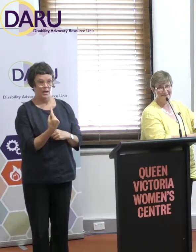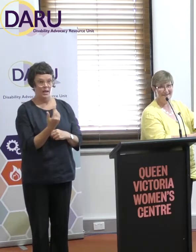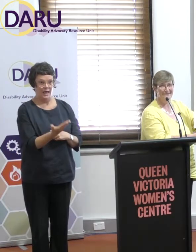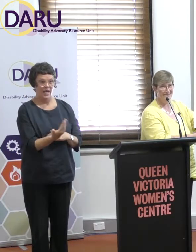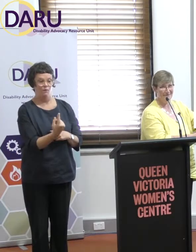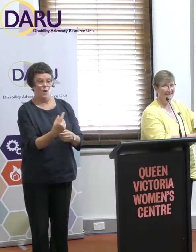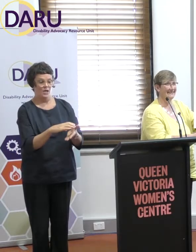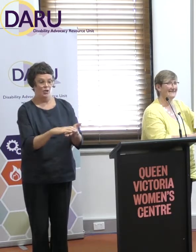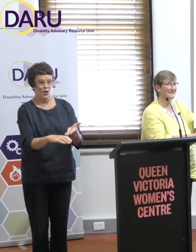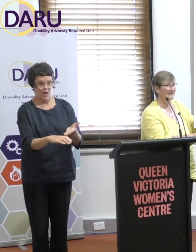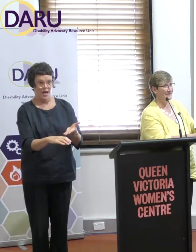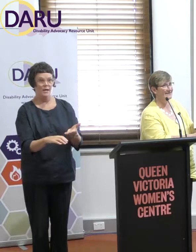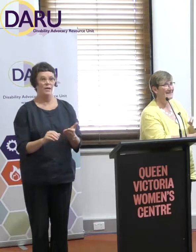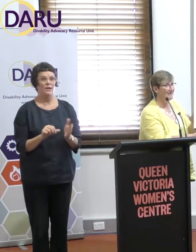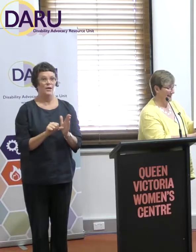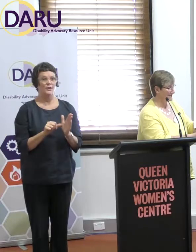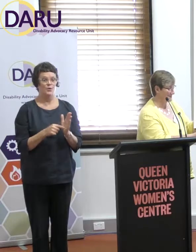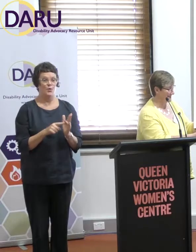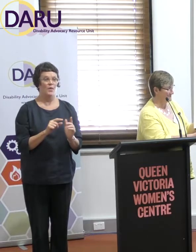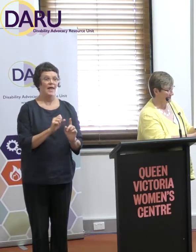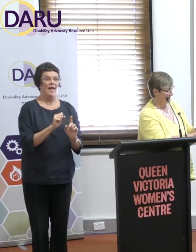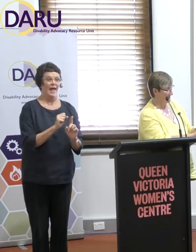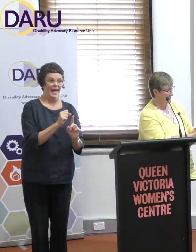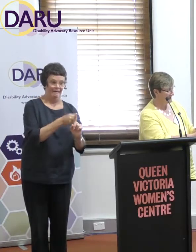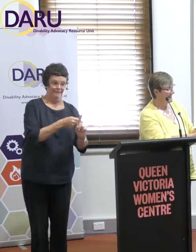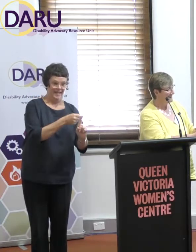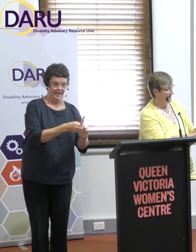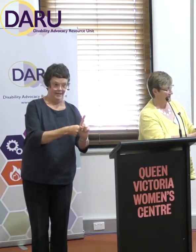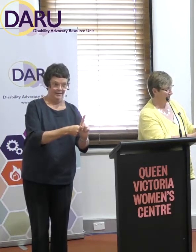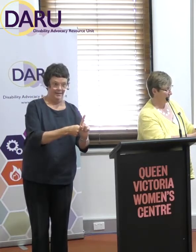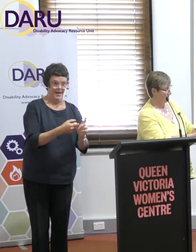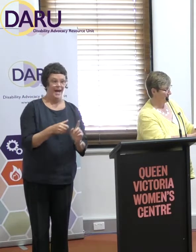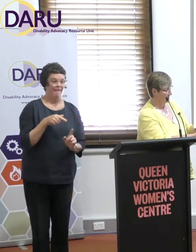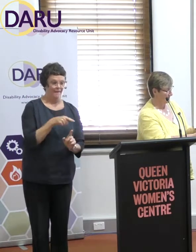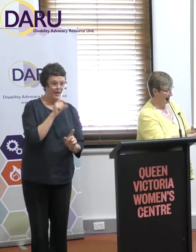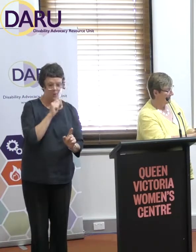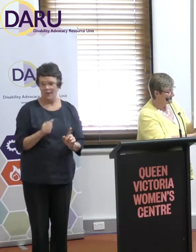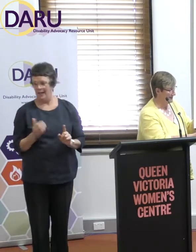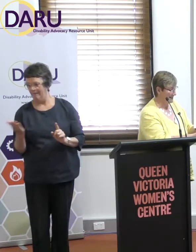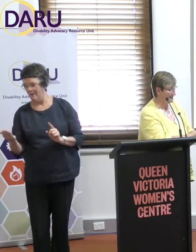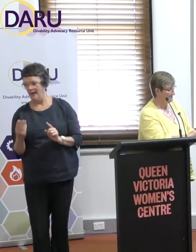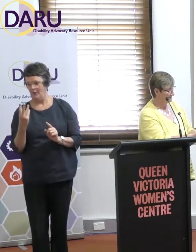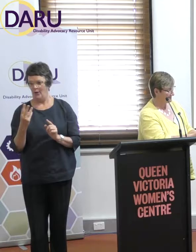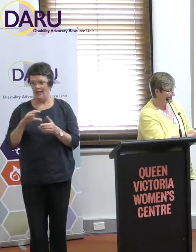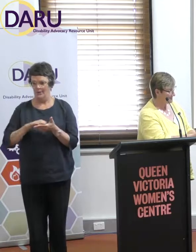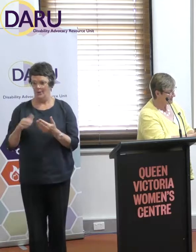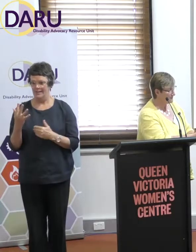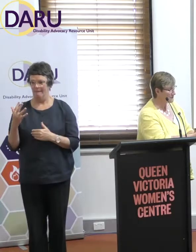them take that out. I said, I don't want every advocate being hounded by their clients to ask them for $3.50. So, anyway,